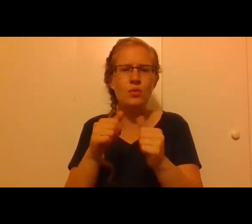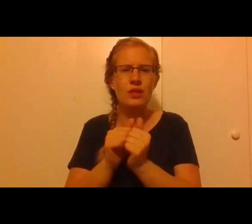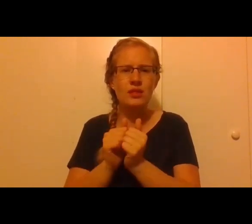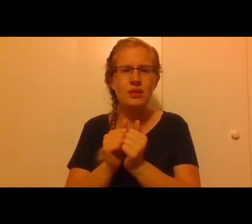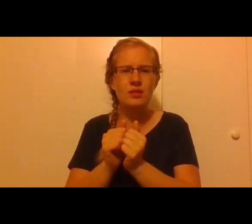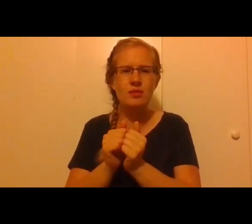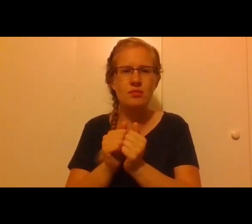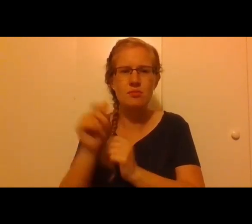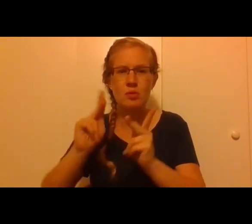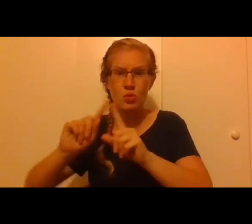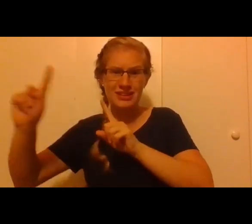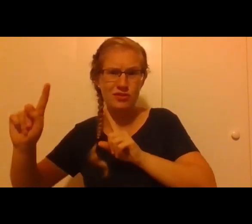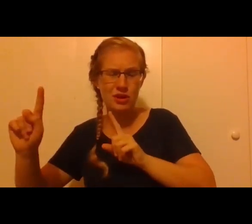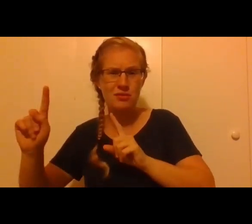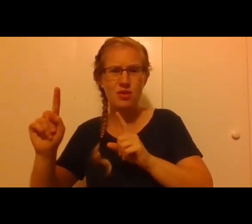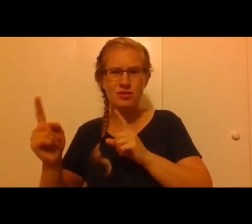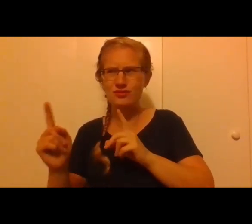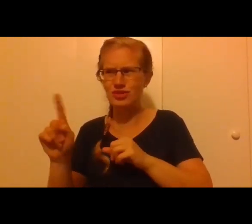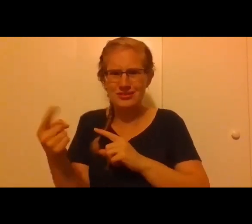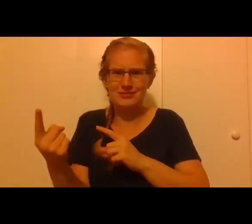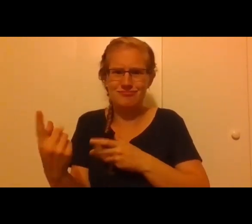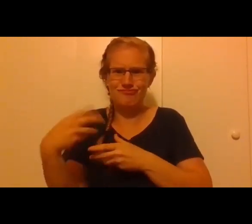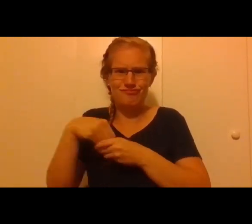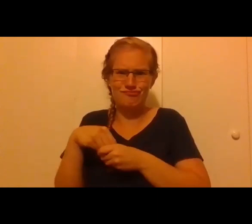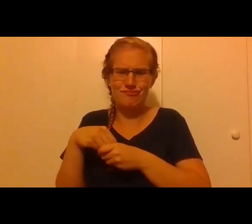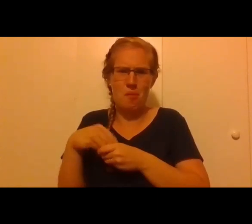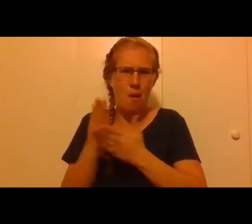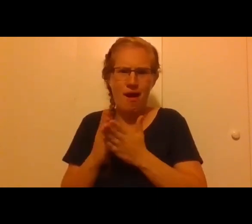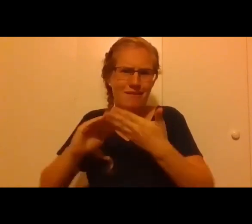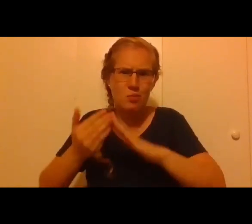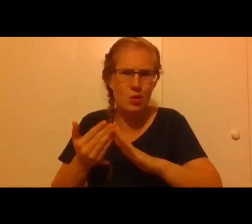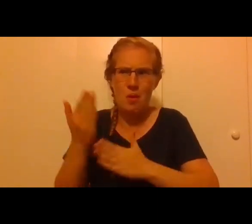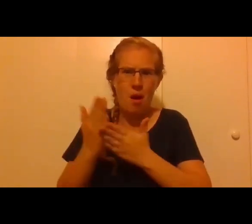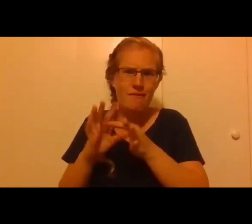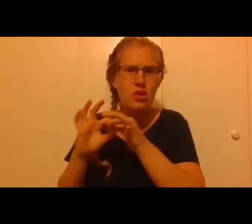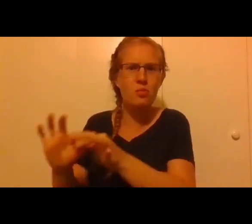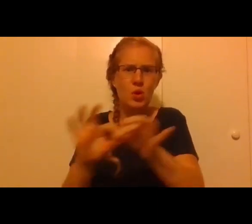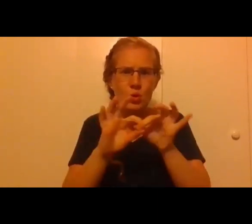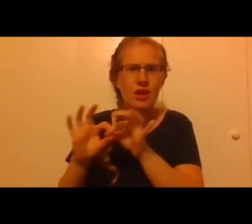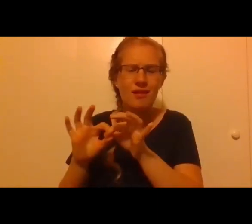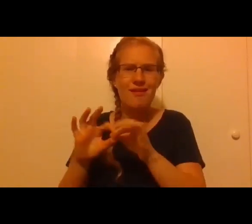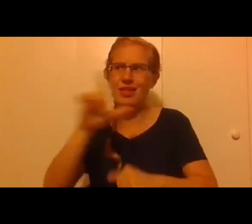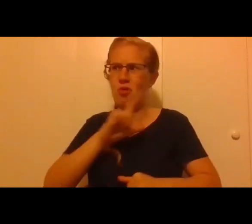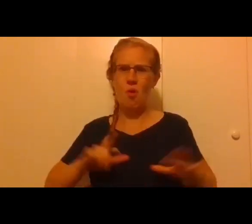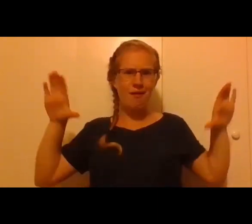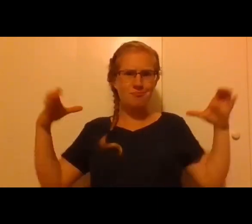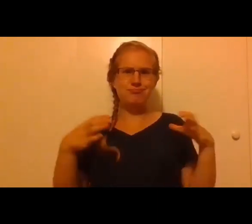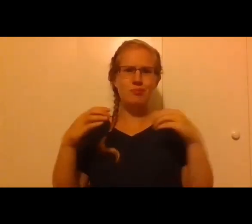us for the sake of difference, but are just part of our body, part of our community, part of the communion that the Lord has brought together.